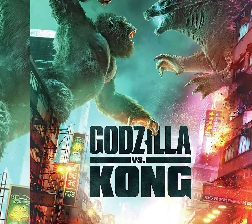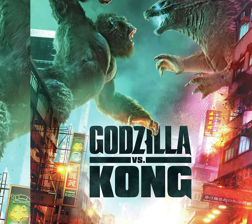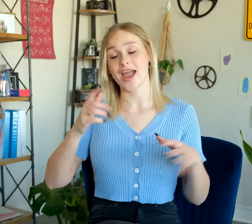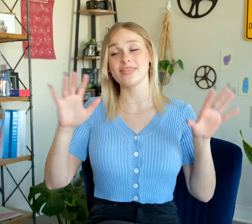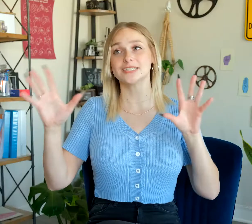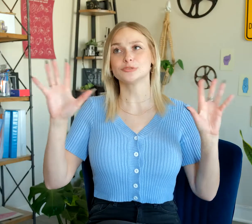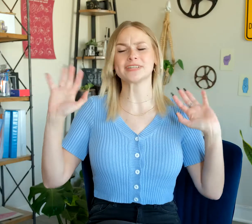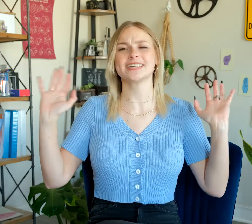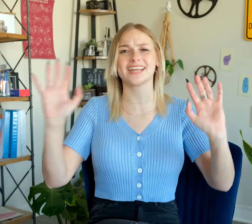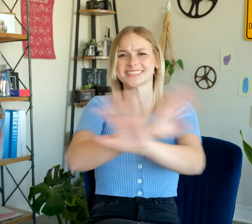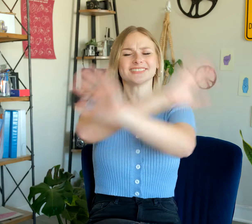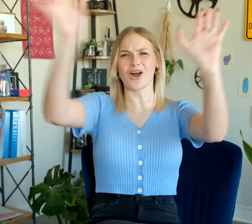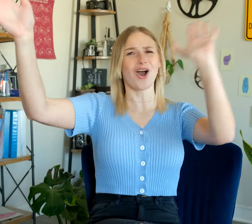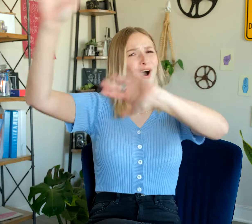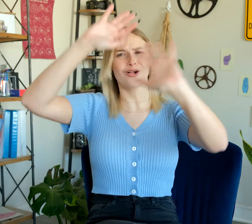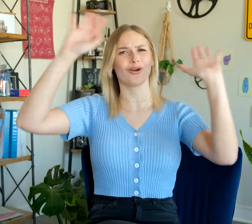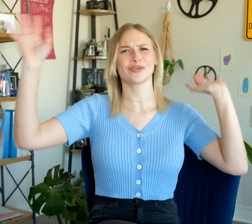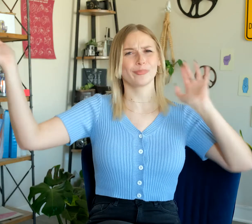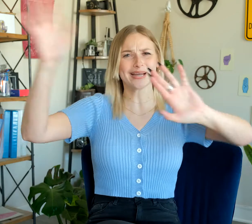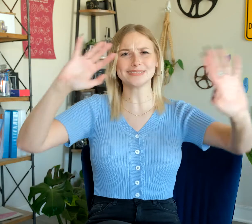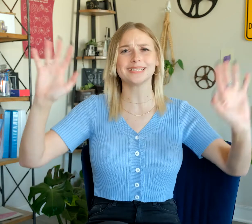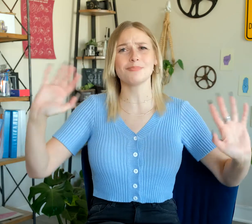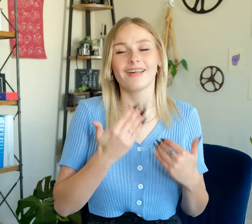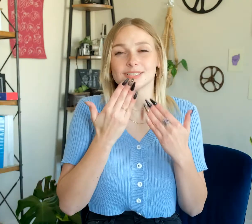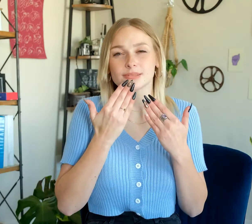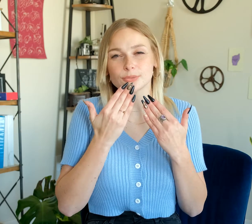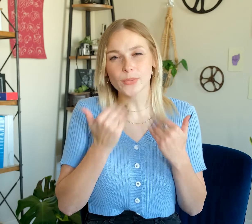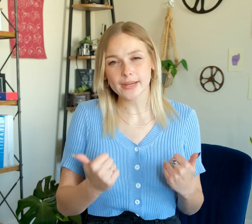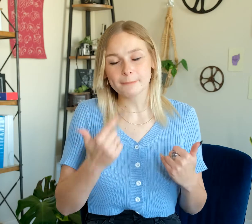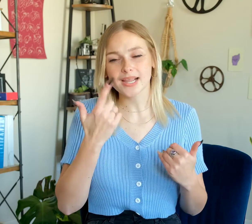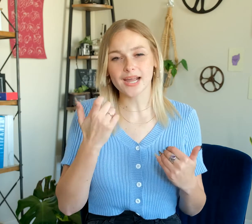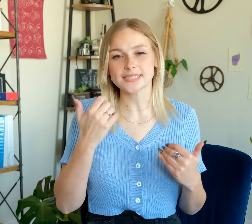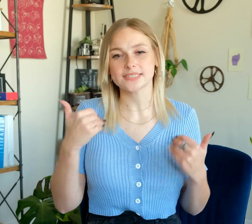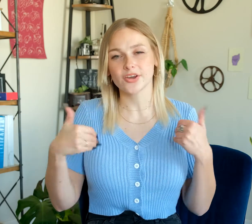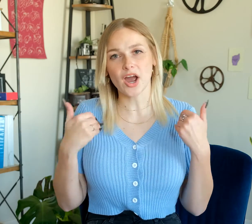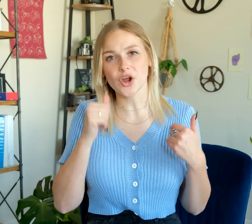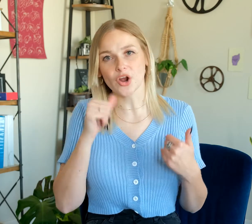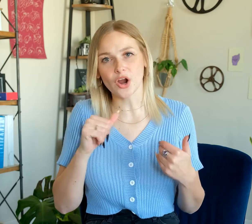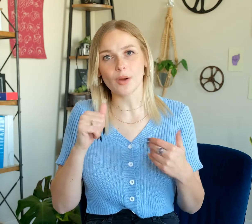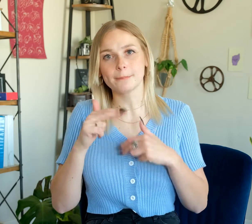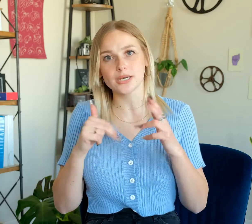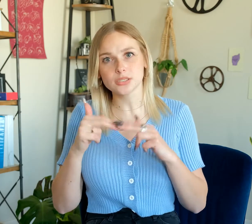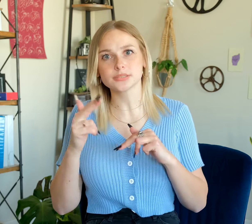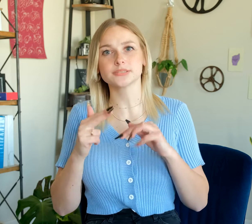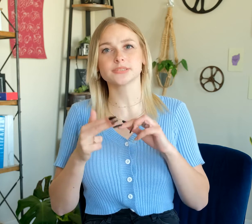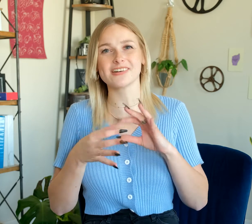This movie is all over the place. It's sweet because a young girl builds a